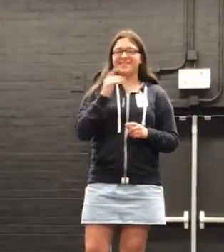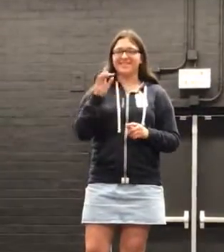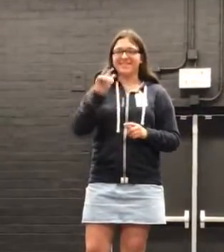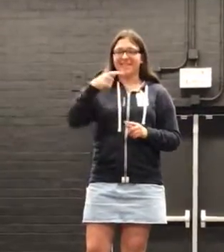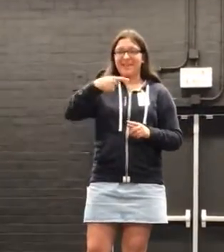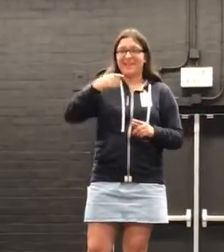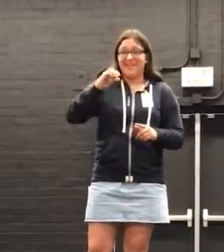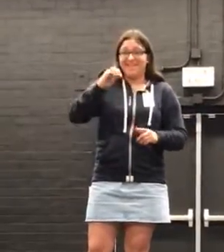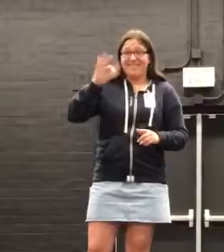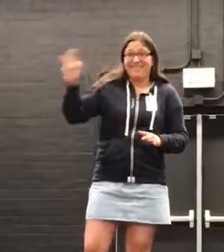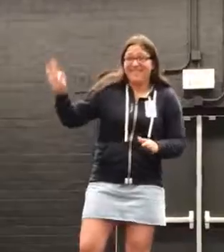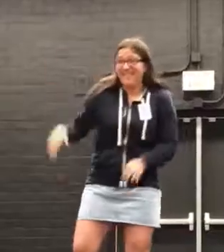Go.